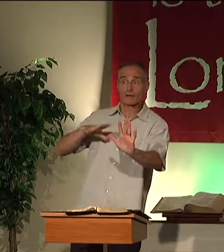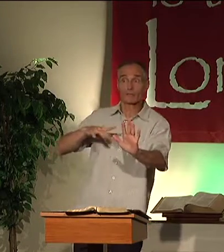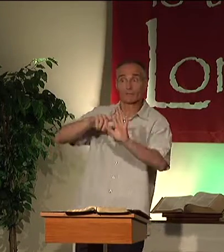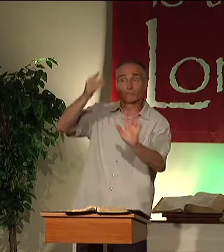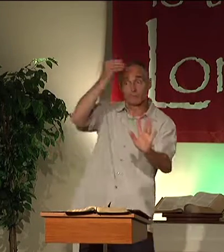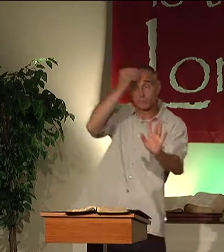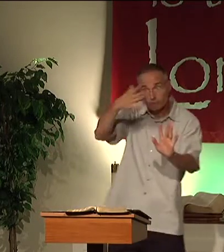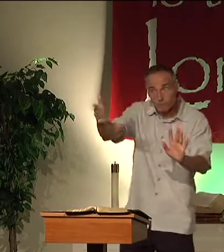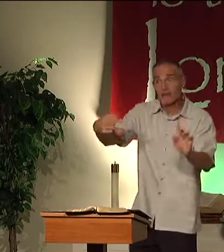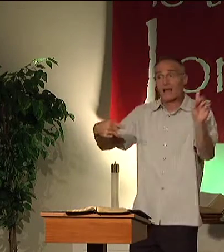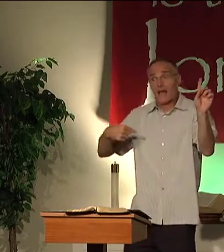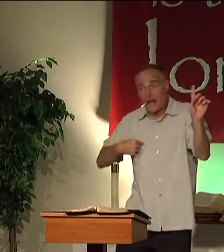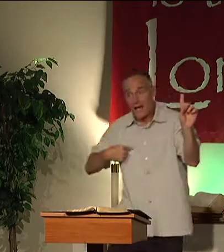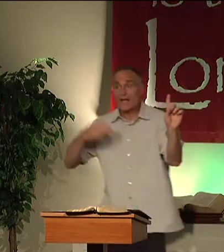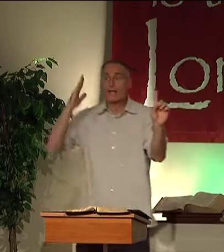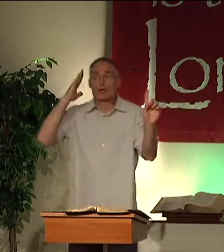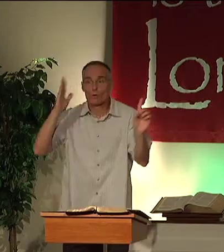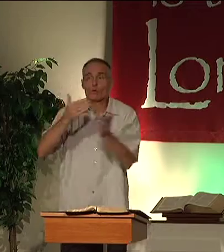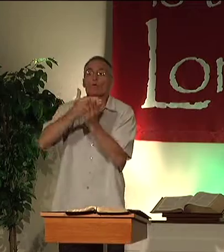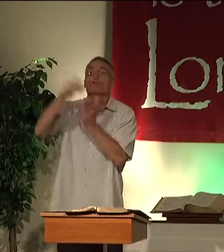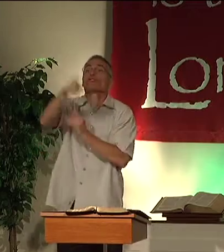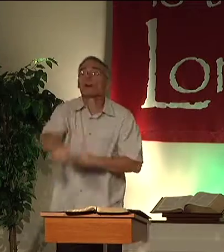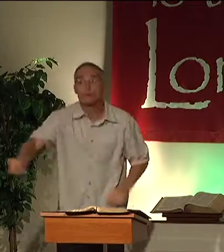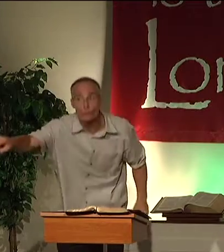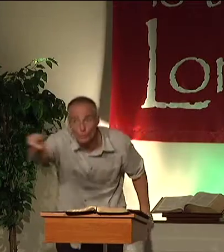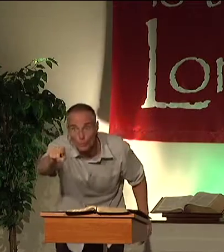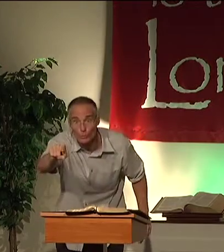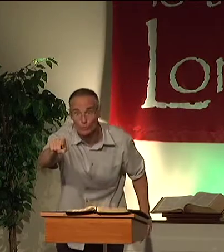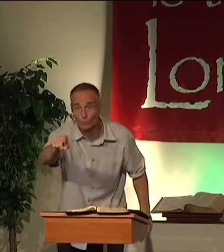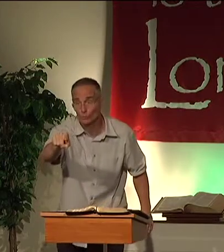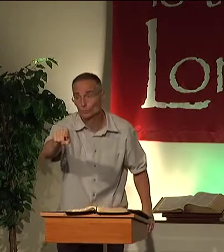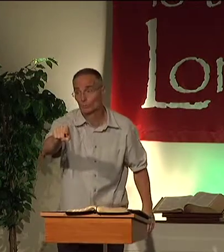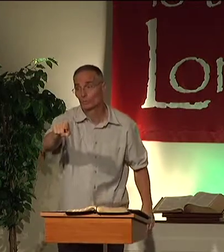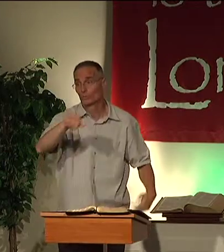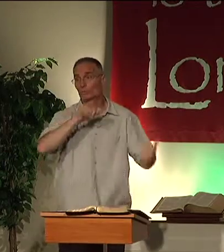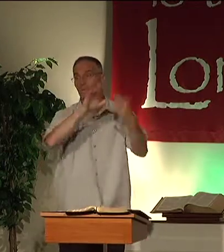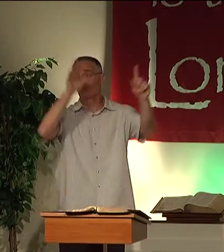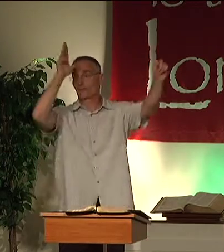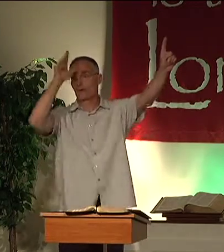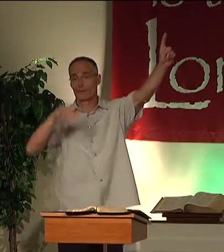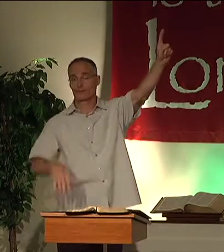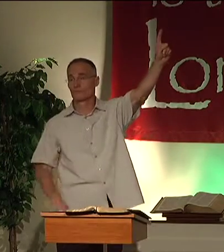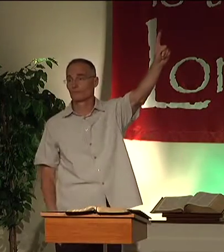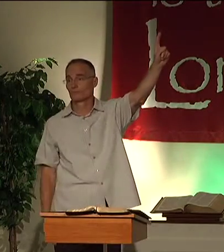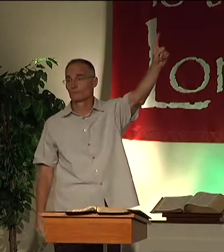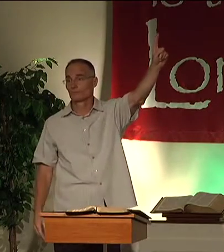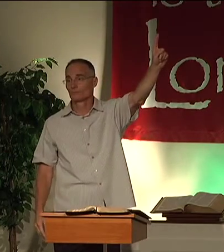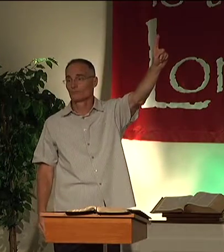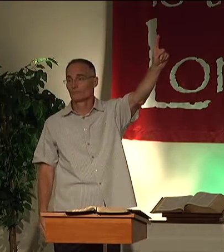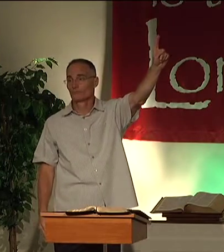all right, that's fine, I'm telling you, I will reject you before the Father.